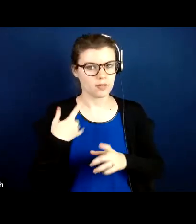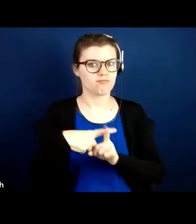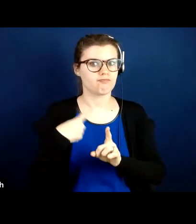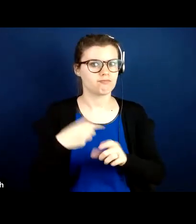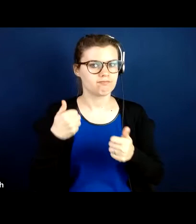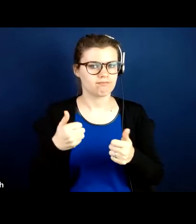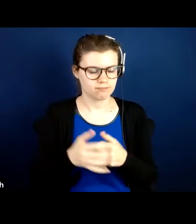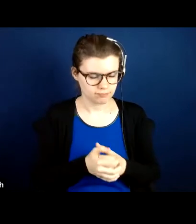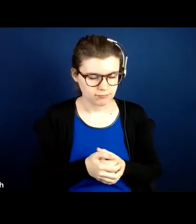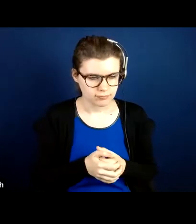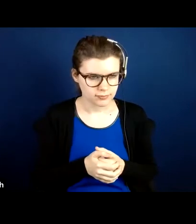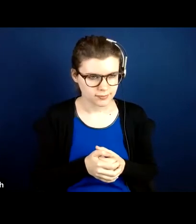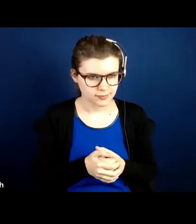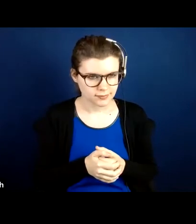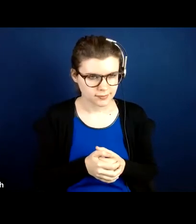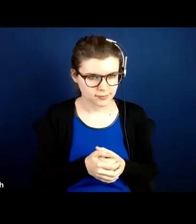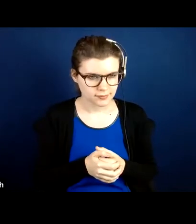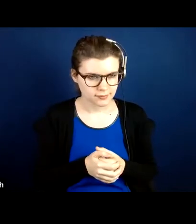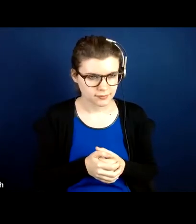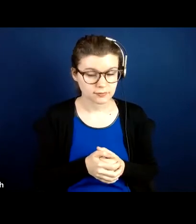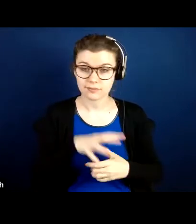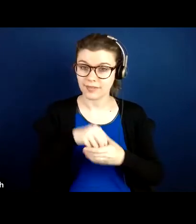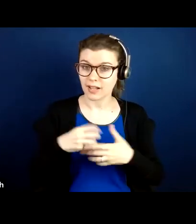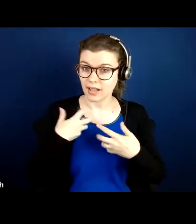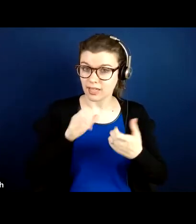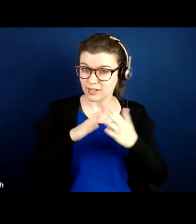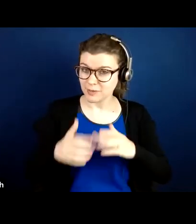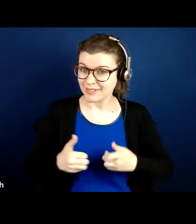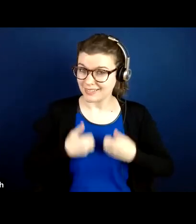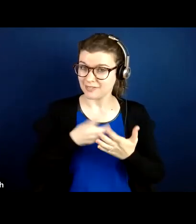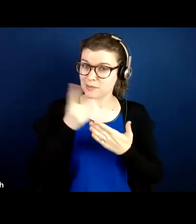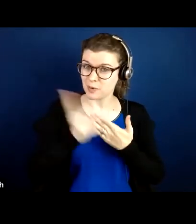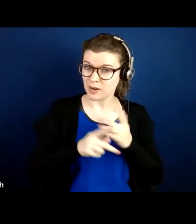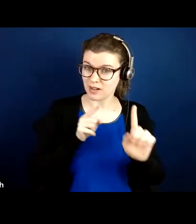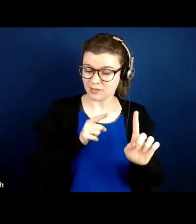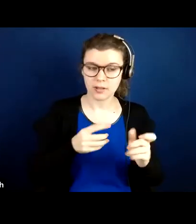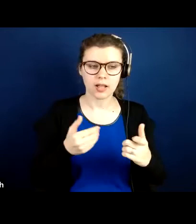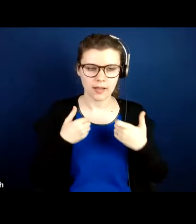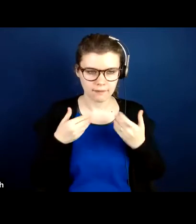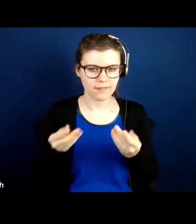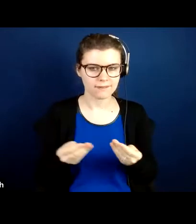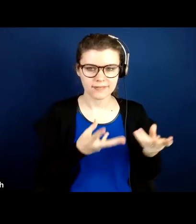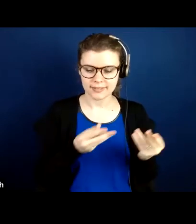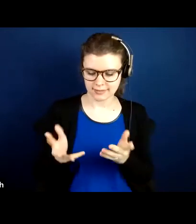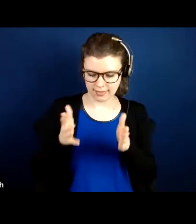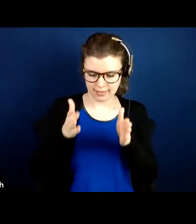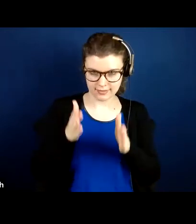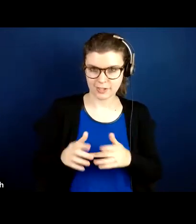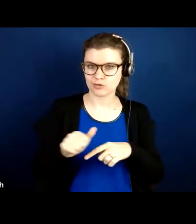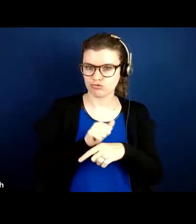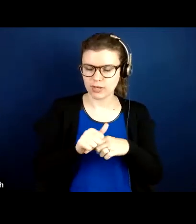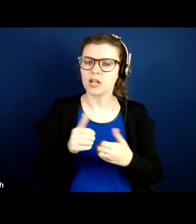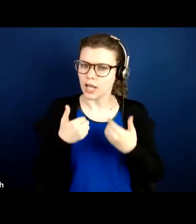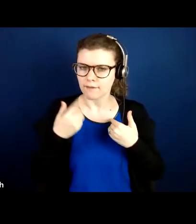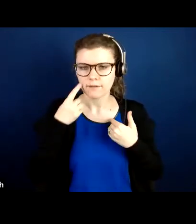I also wanted to mention that within the healthy community living program, we have the facilitator trainings, which I've mentioned for all three